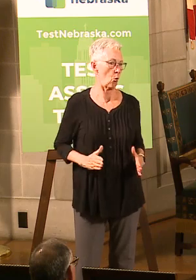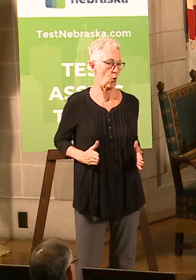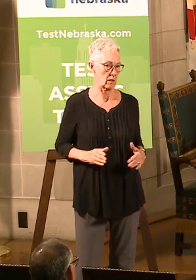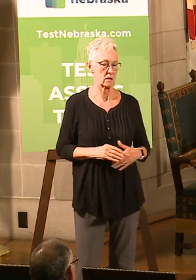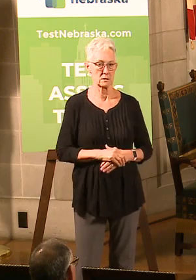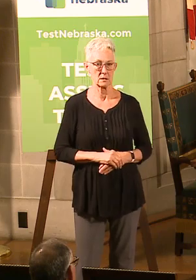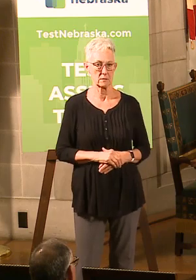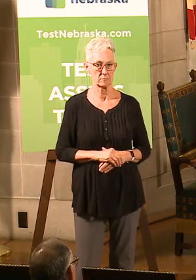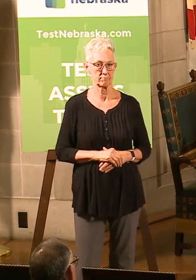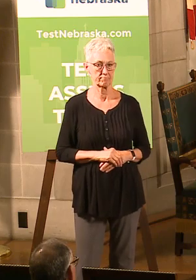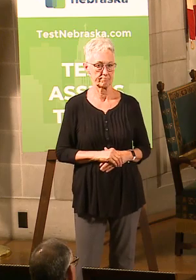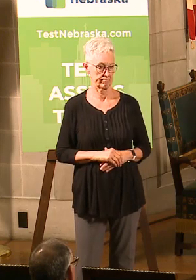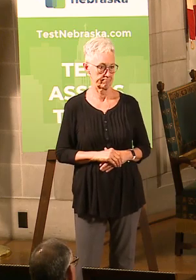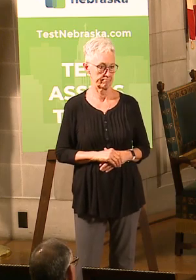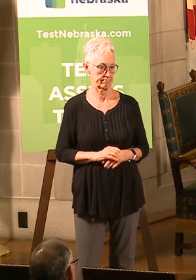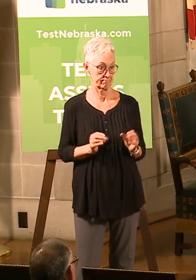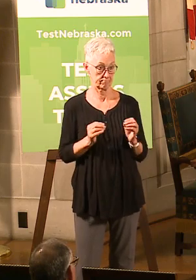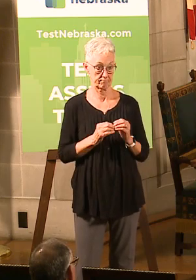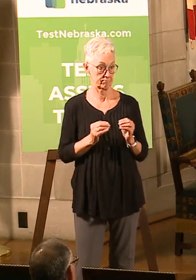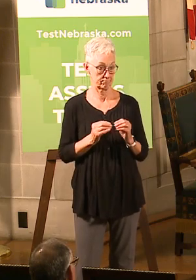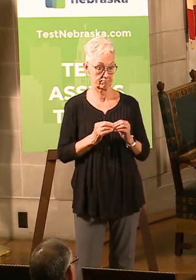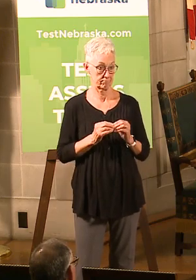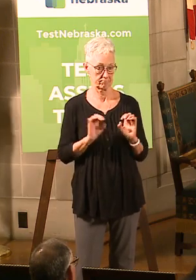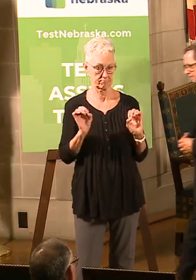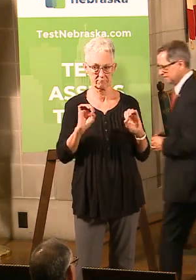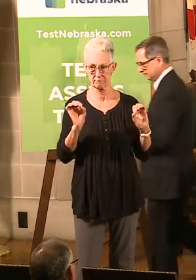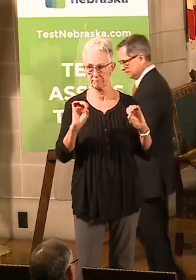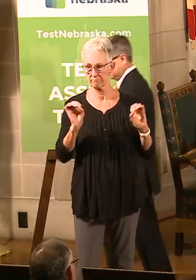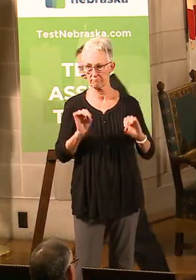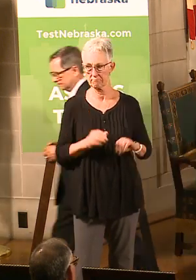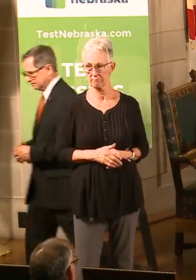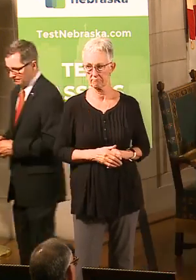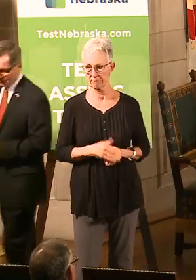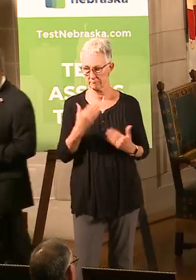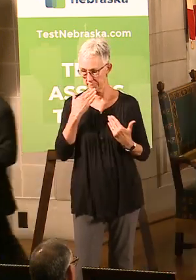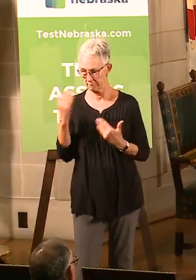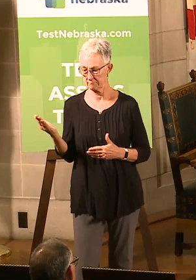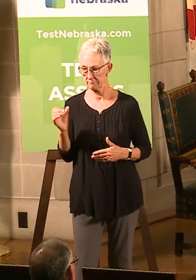Anything else? Thank you. Thank you, Steve.